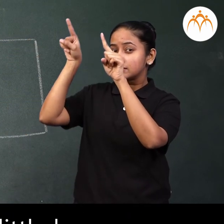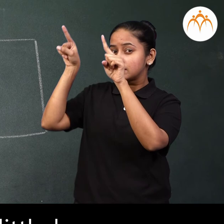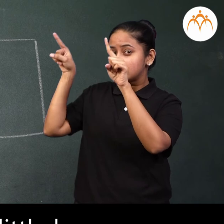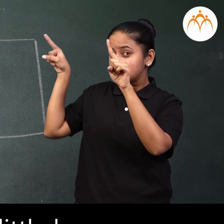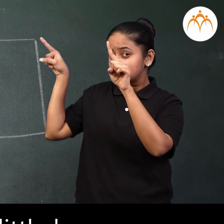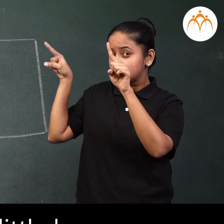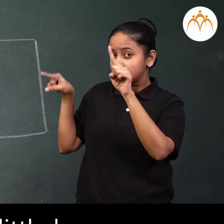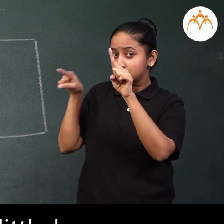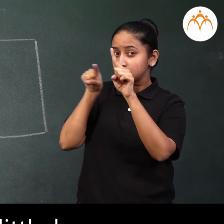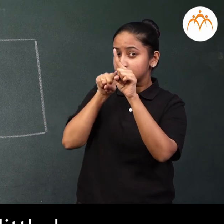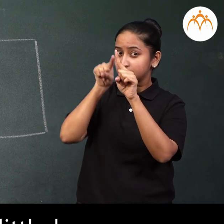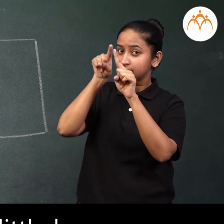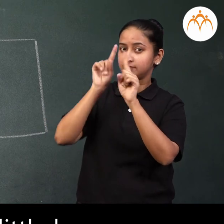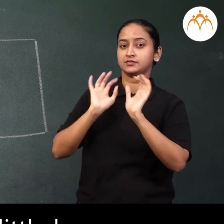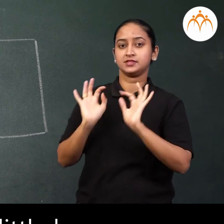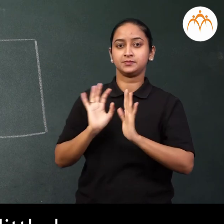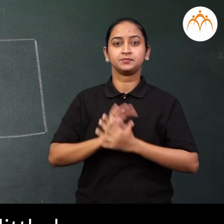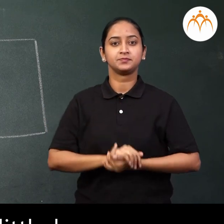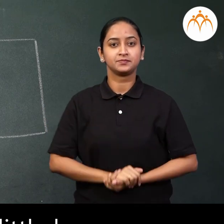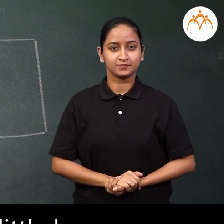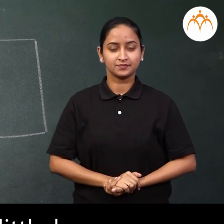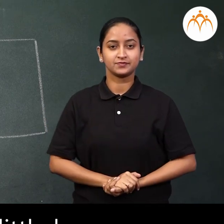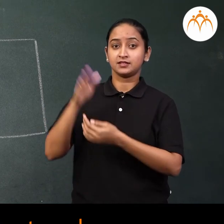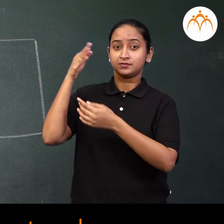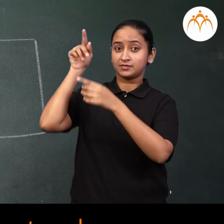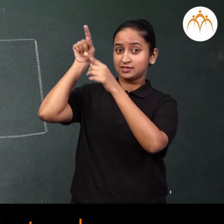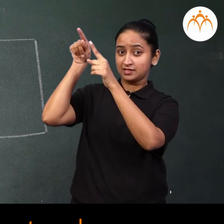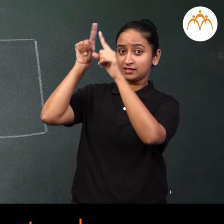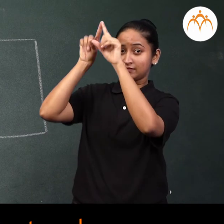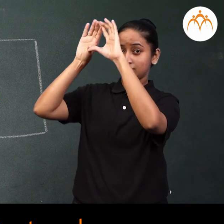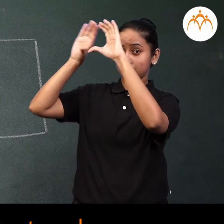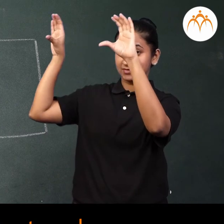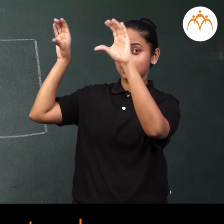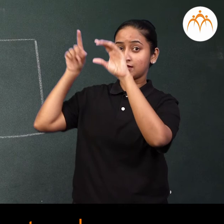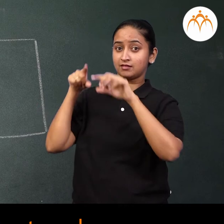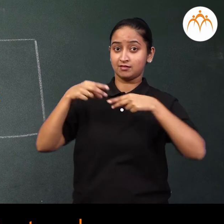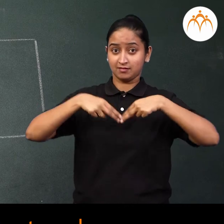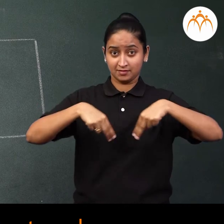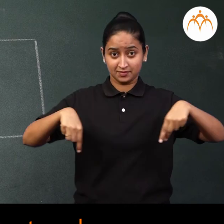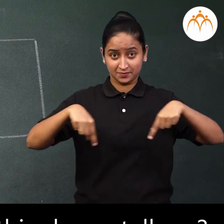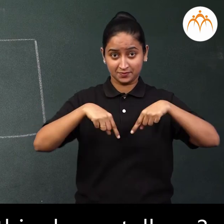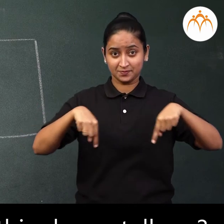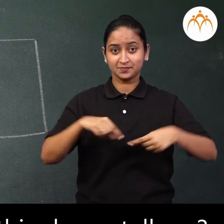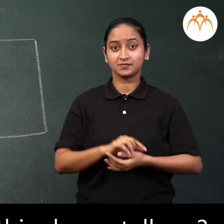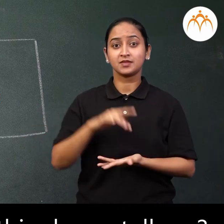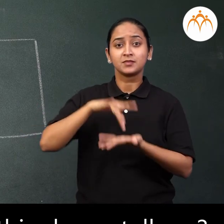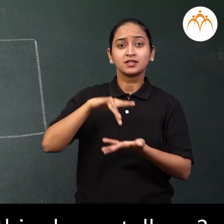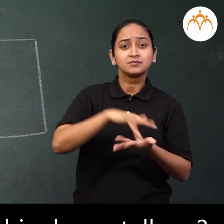But it was a little longer. This is a rectangle. Where do you see this